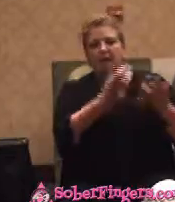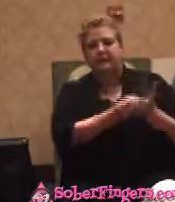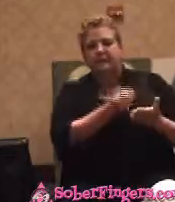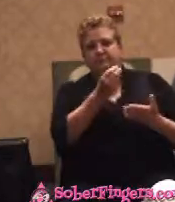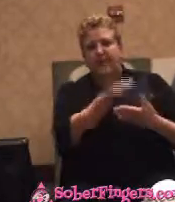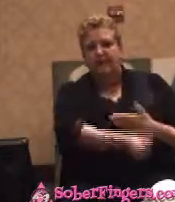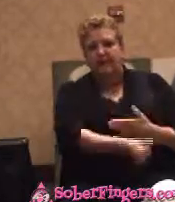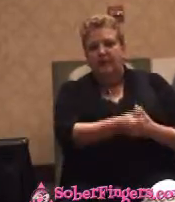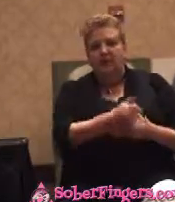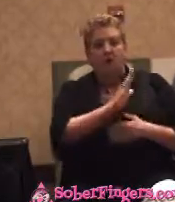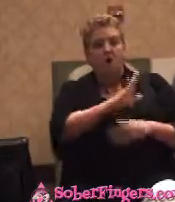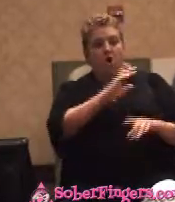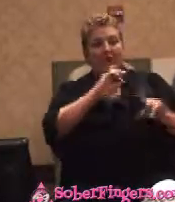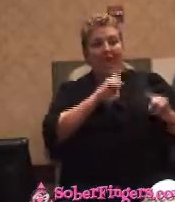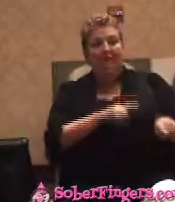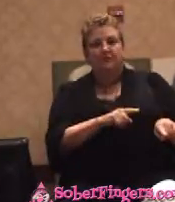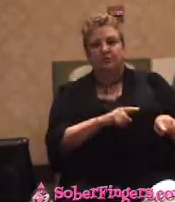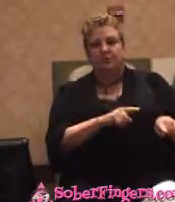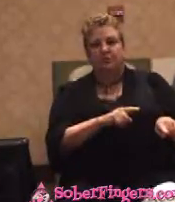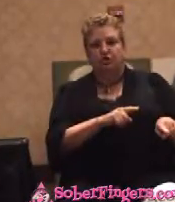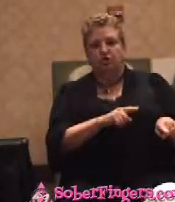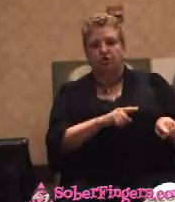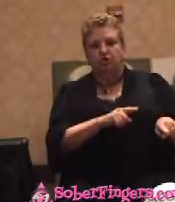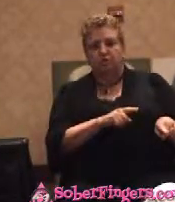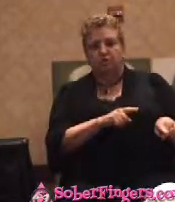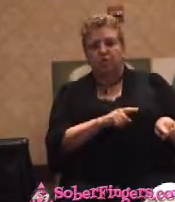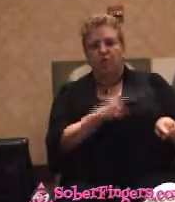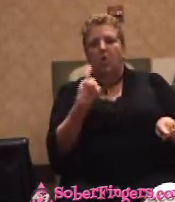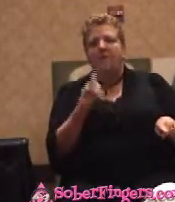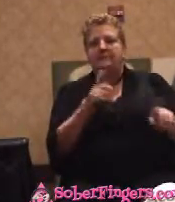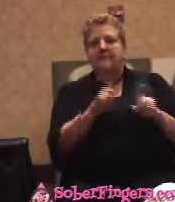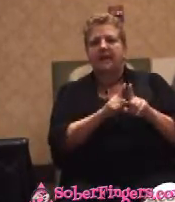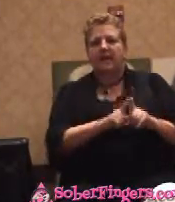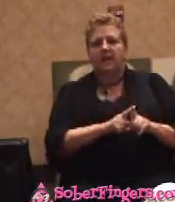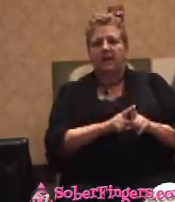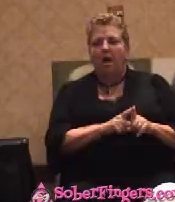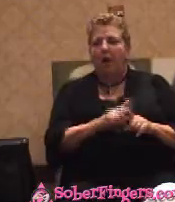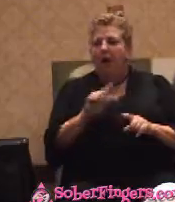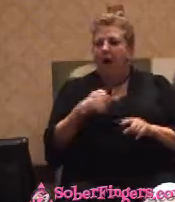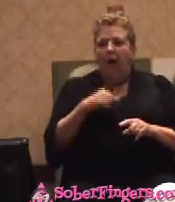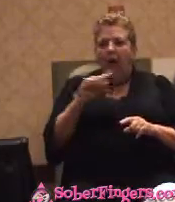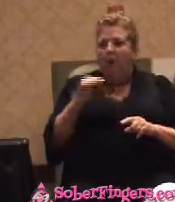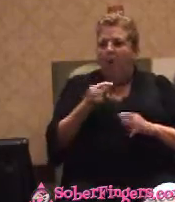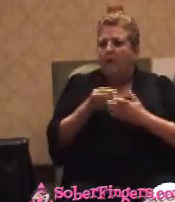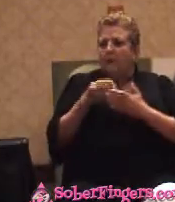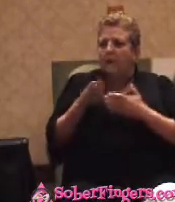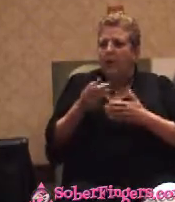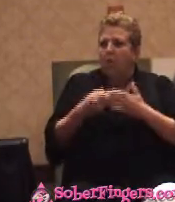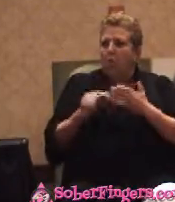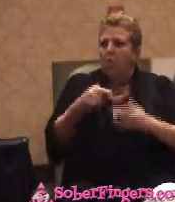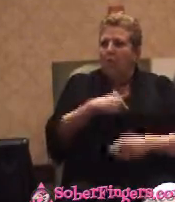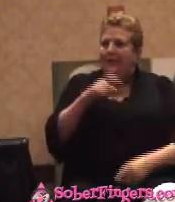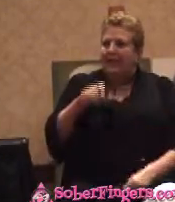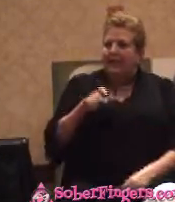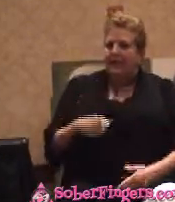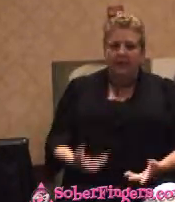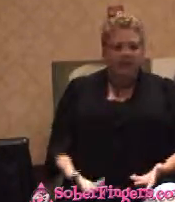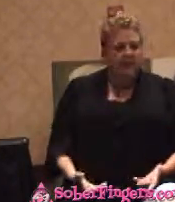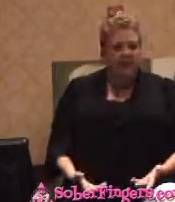the same. I only bought what we needed. Well, that's fine. Except it's hard to keep up with what we needed when